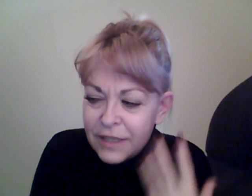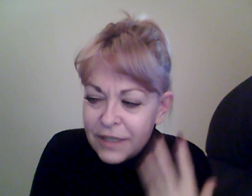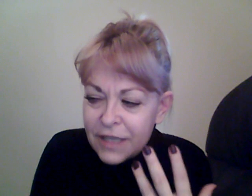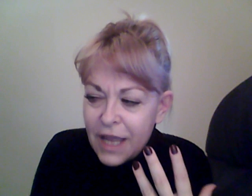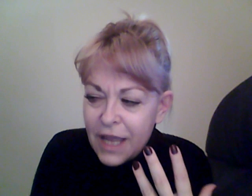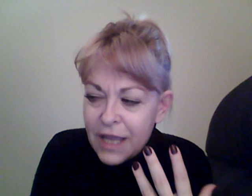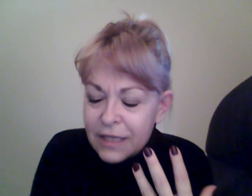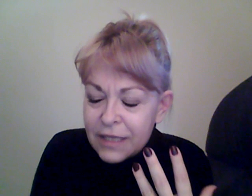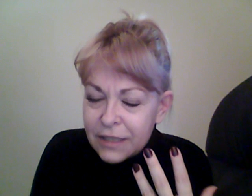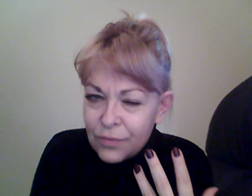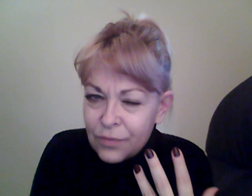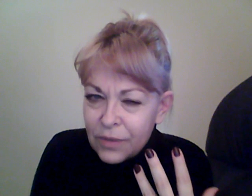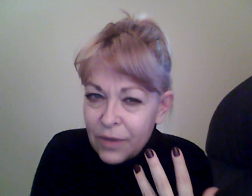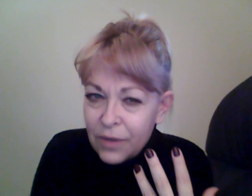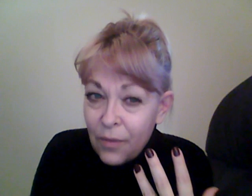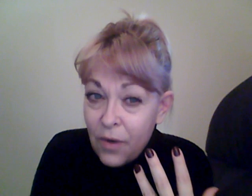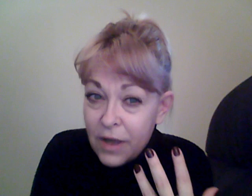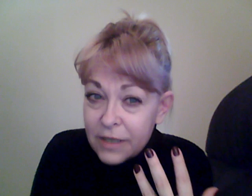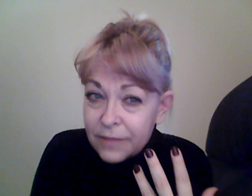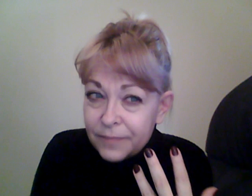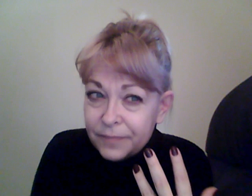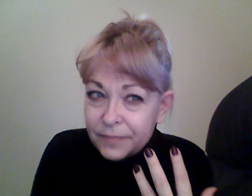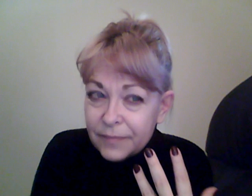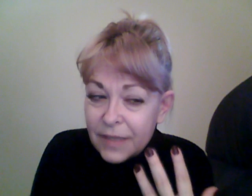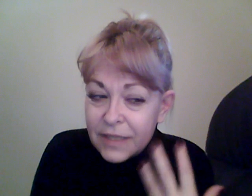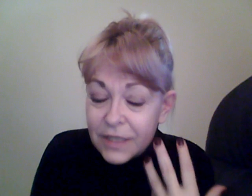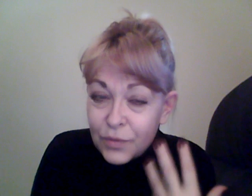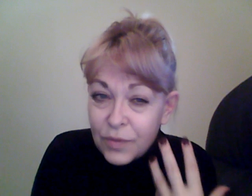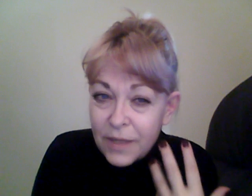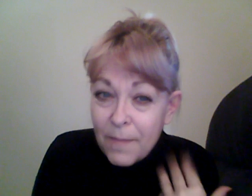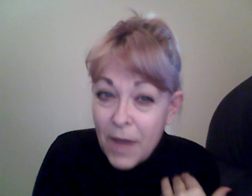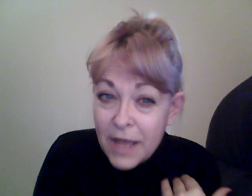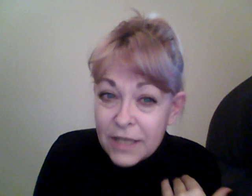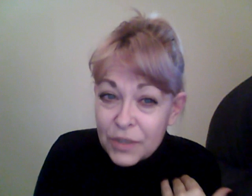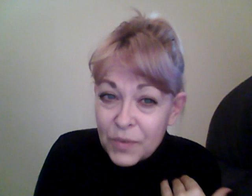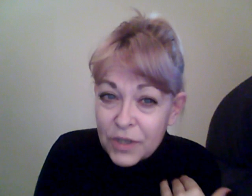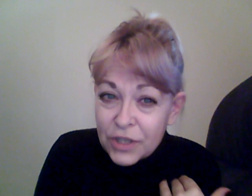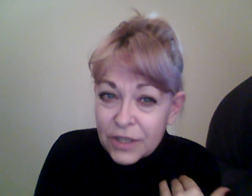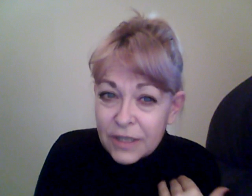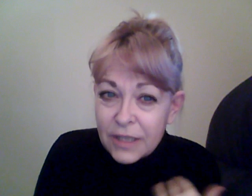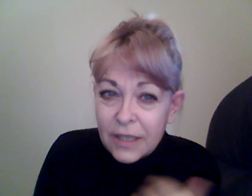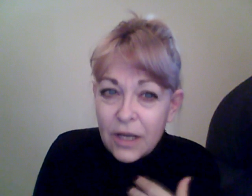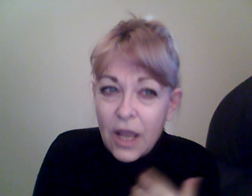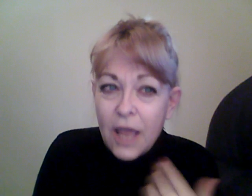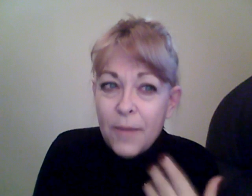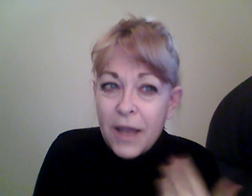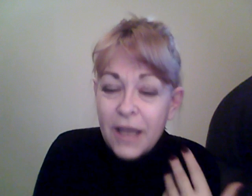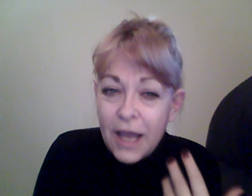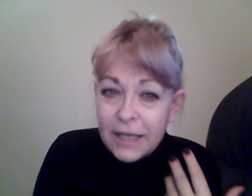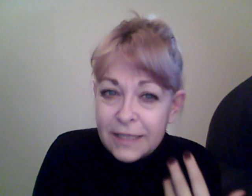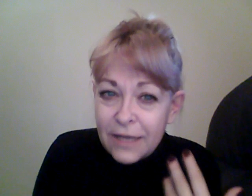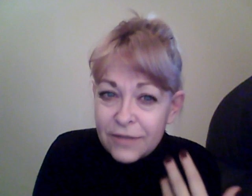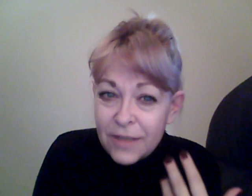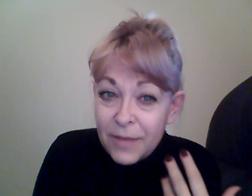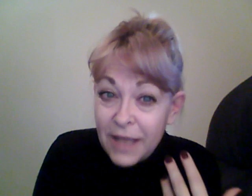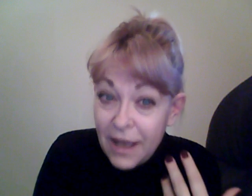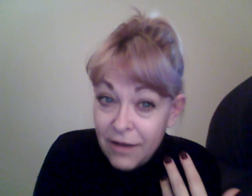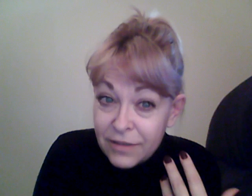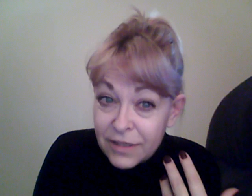and say, is this really what I want? Is this really my intuition? Am I guided down somebody else's